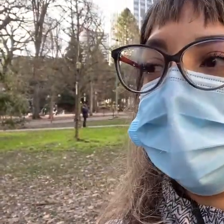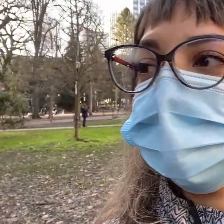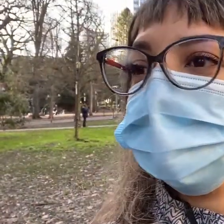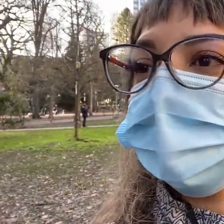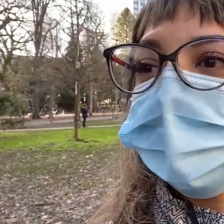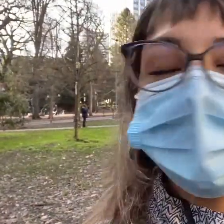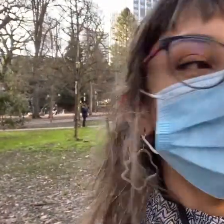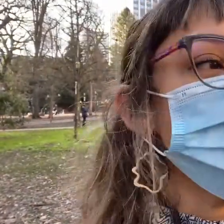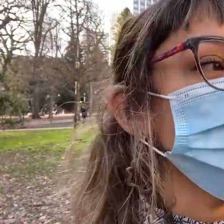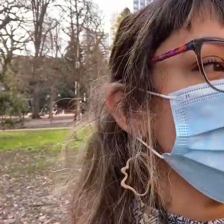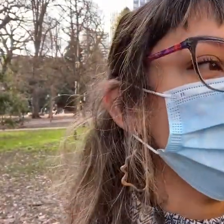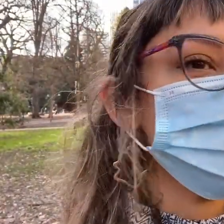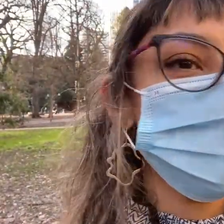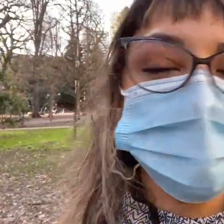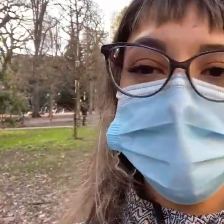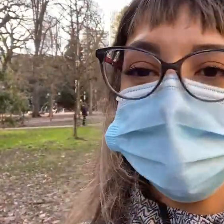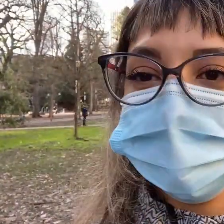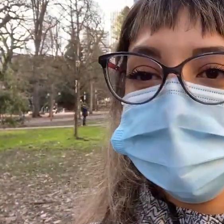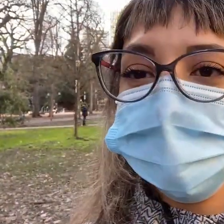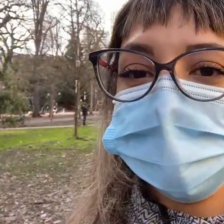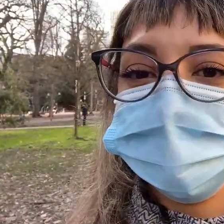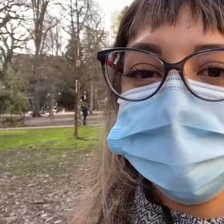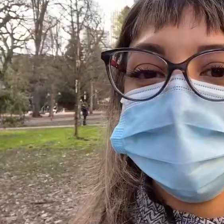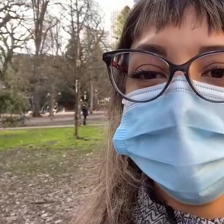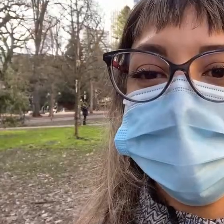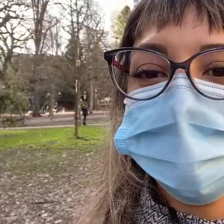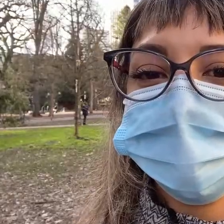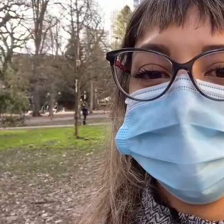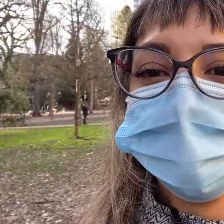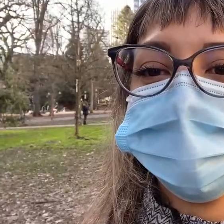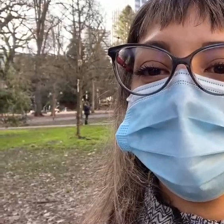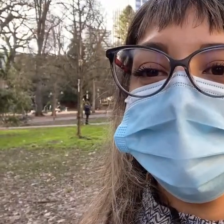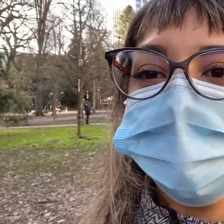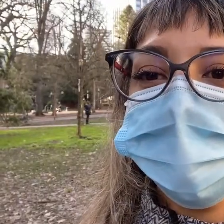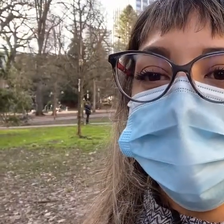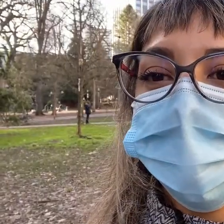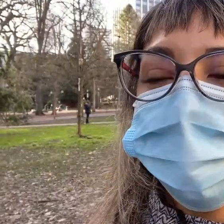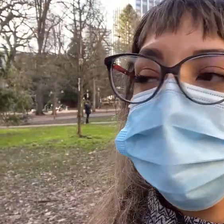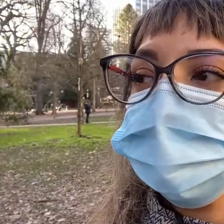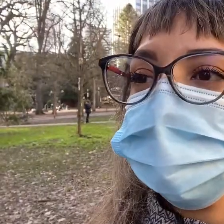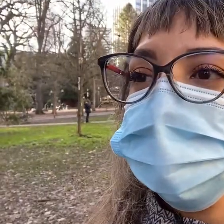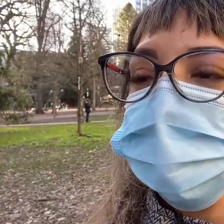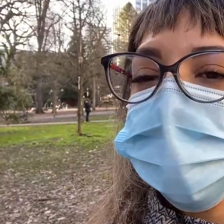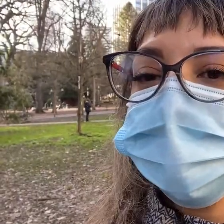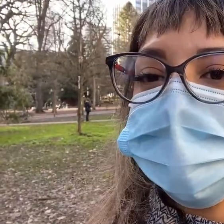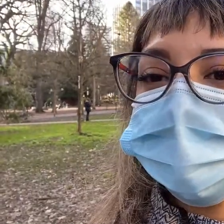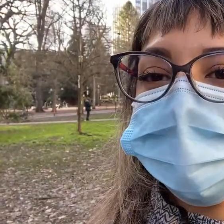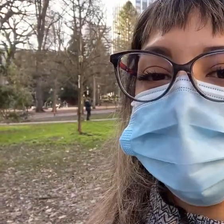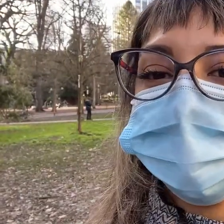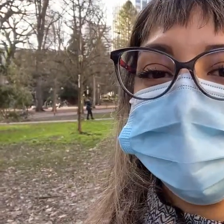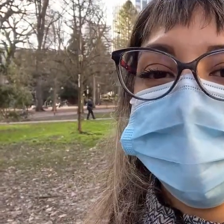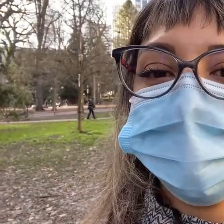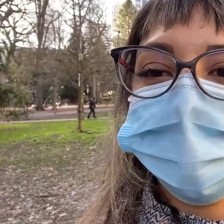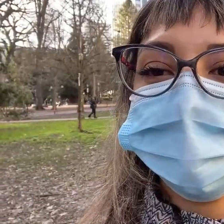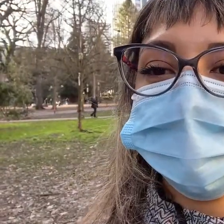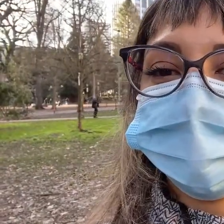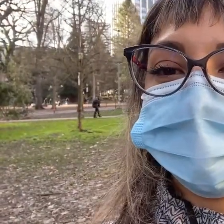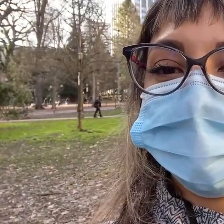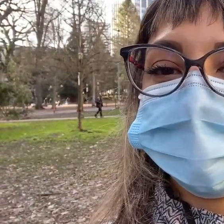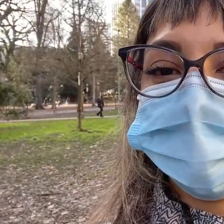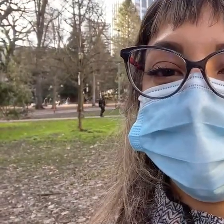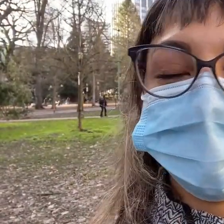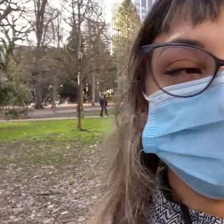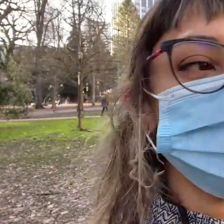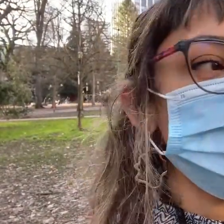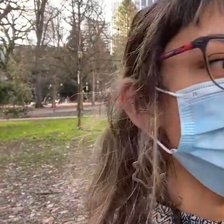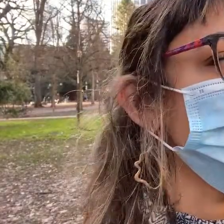like three days um and i'm sure the long-term effects aren't great either um but that's the